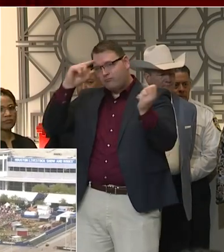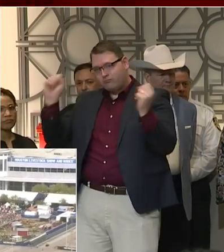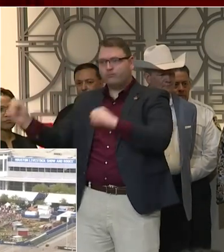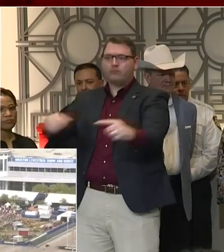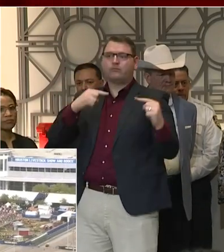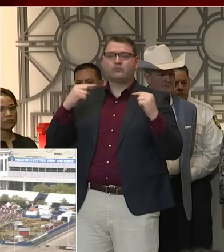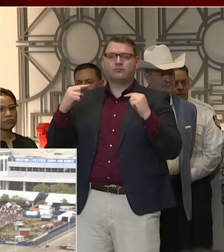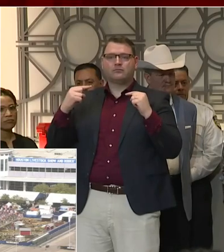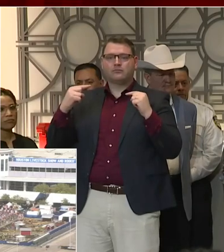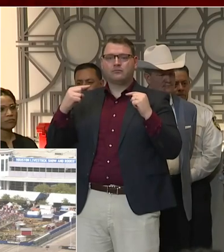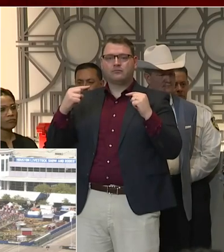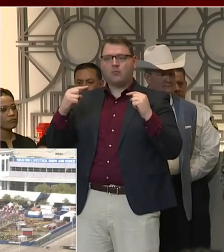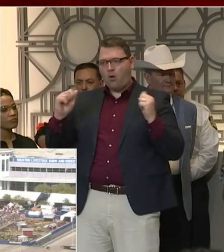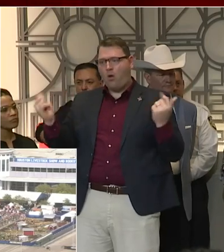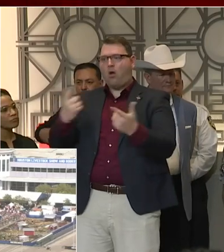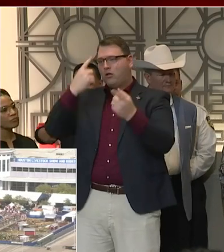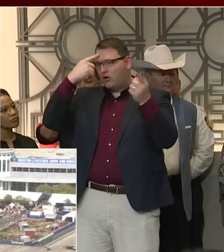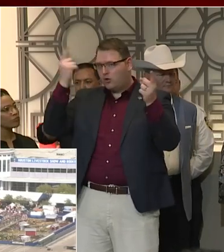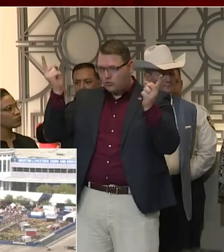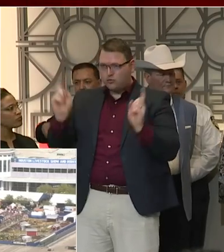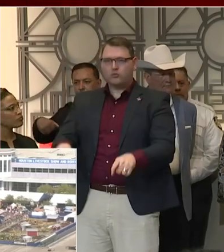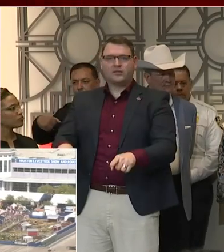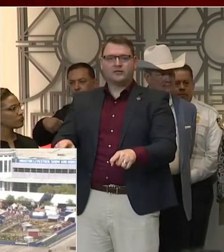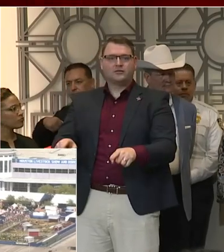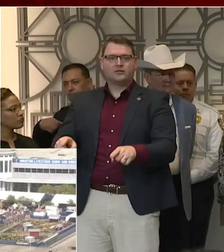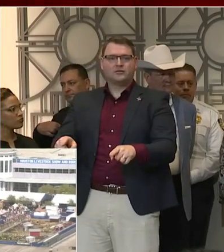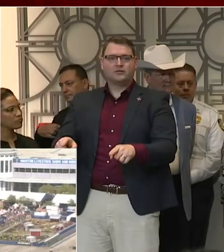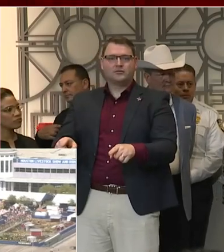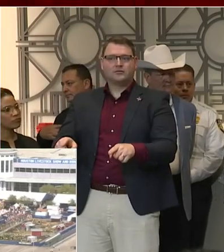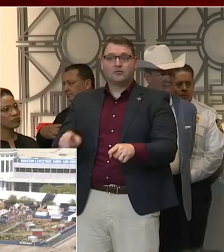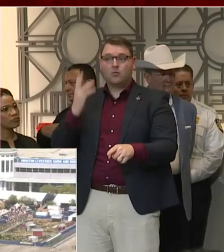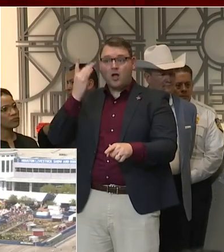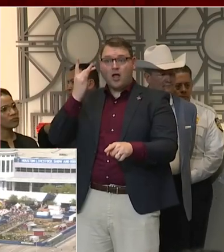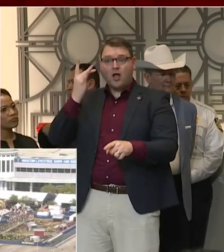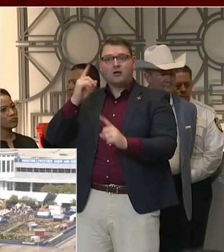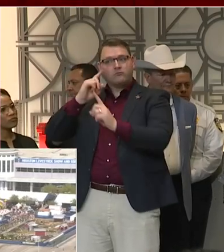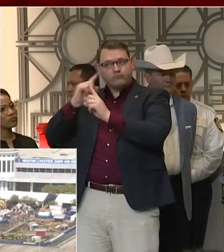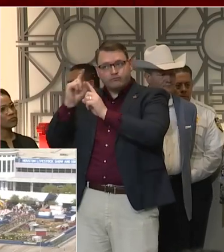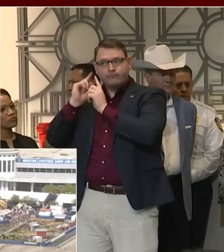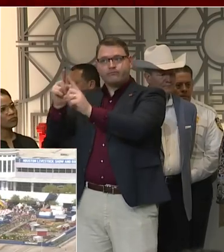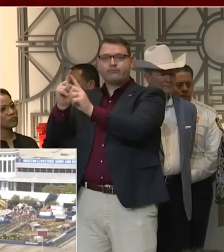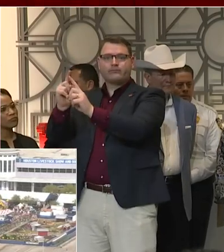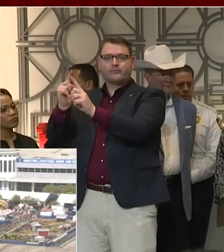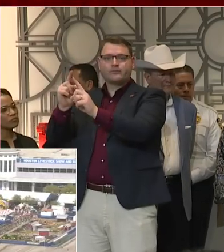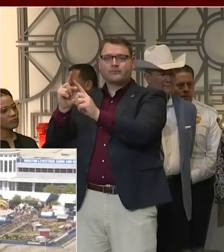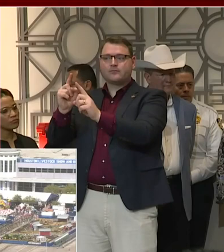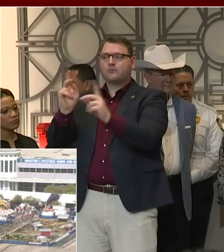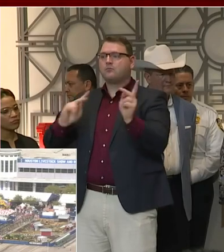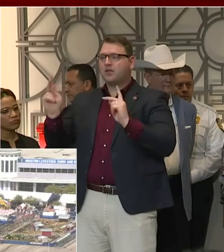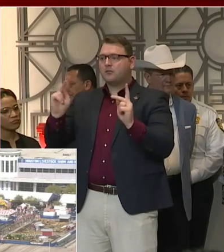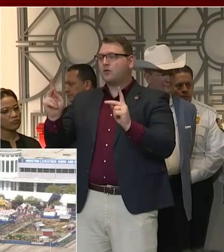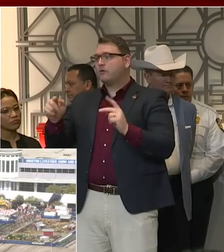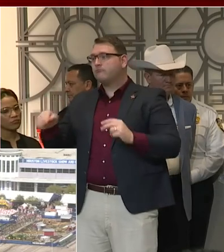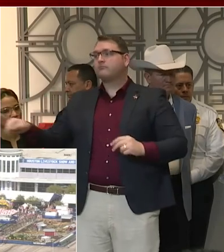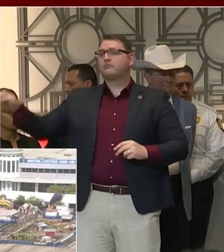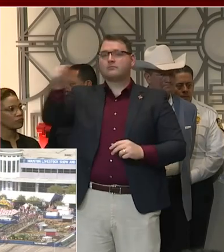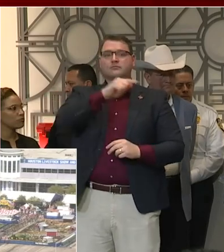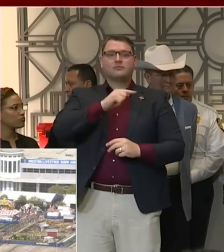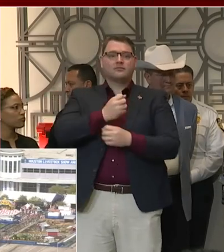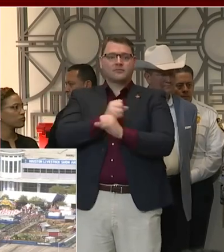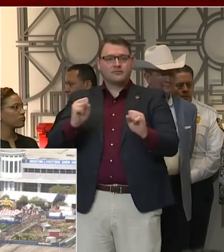Because the number one concern is to do everything we can to maintain the health and safety of the people in our region.